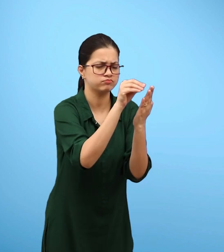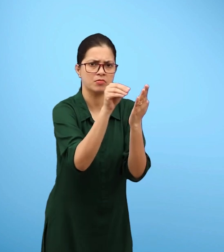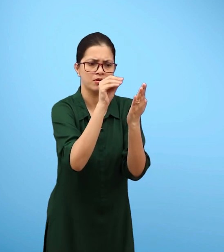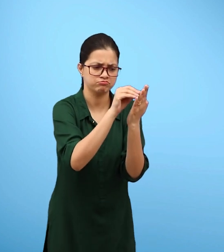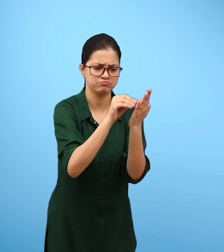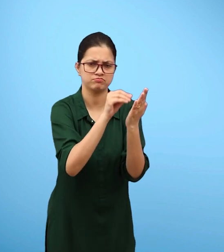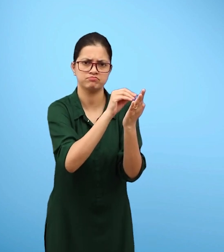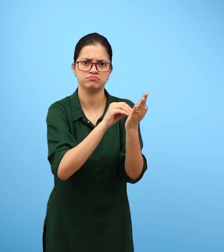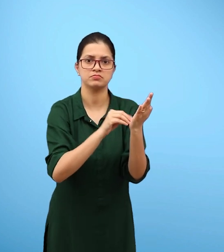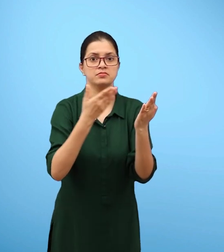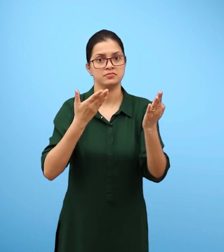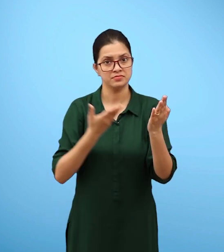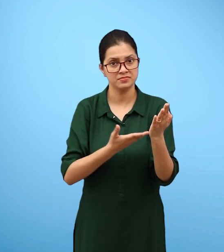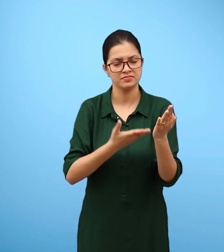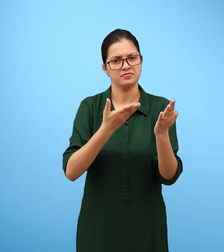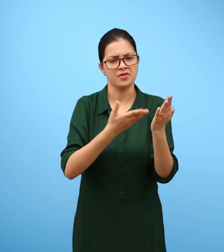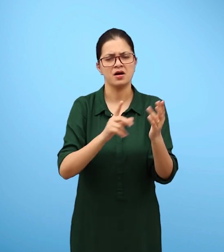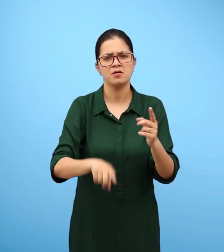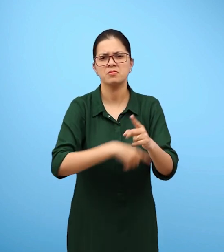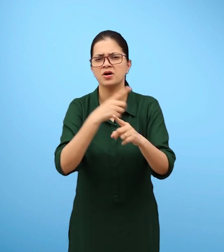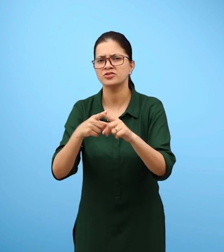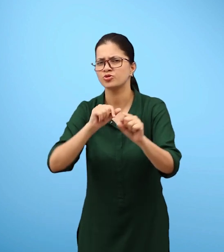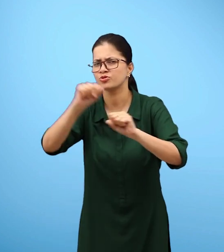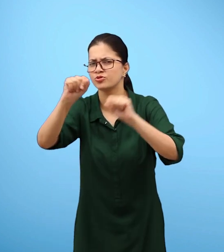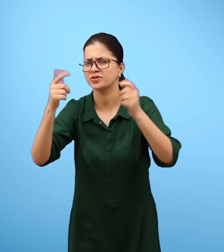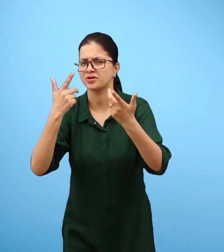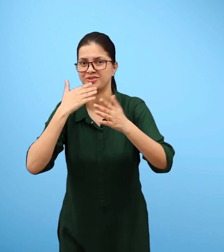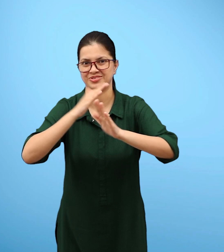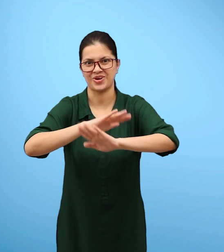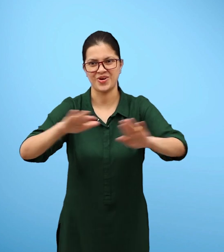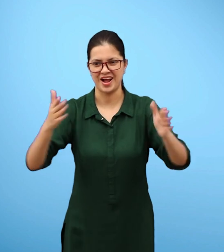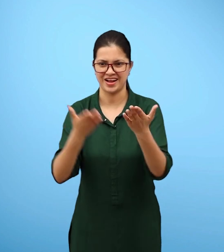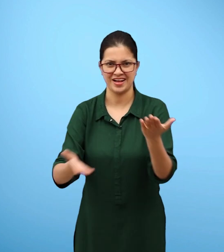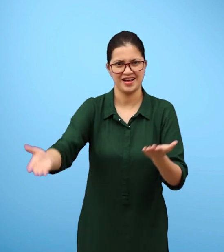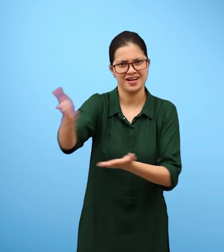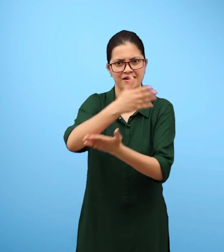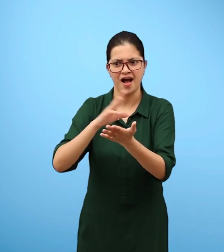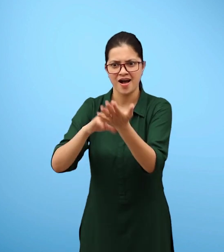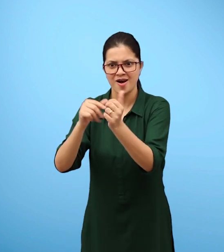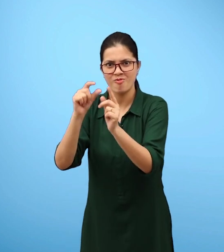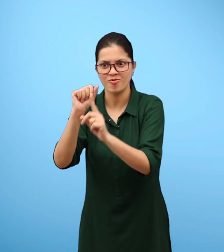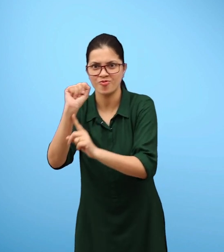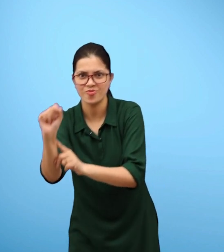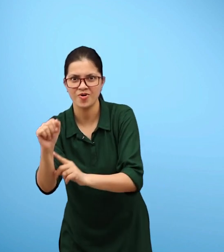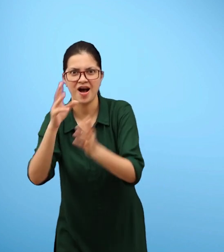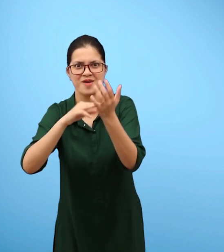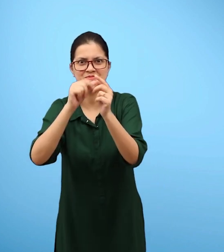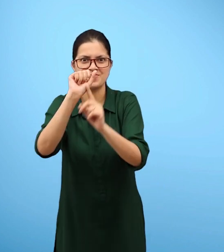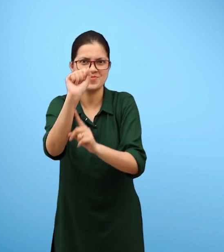where you have noticed very thick layer of soot